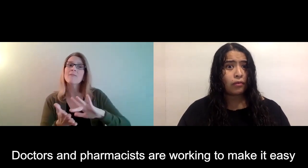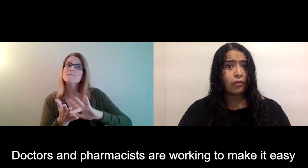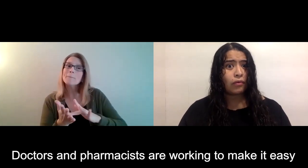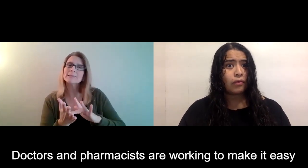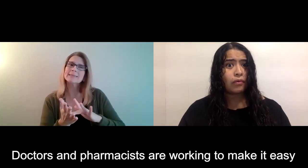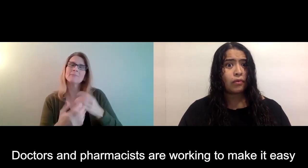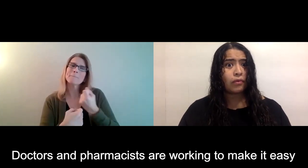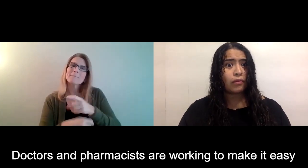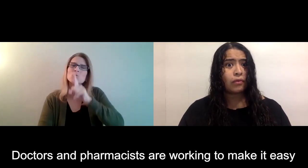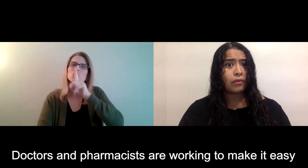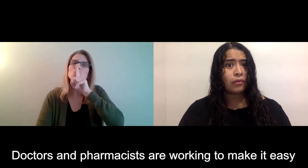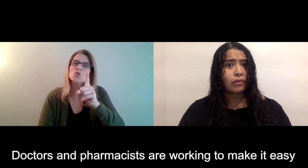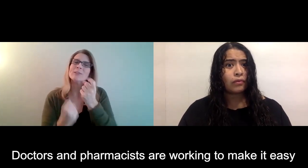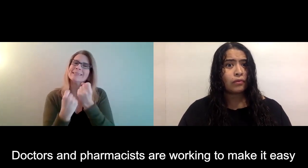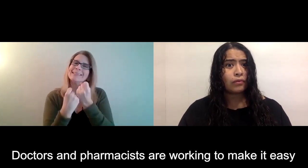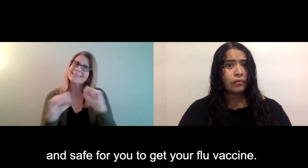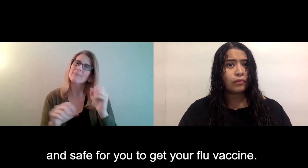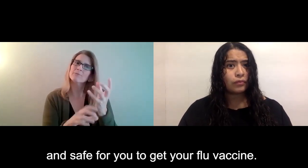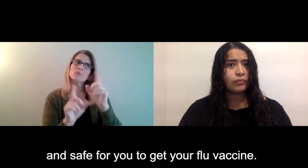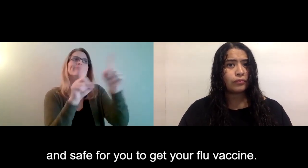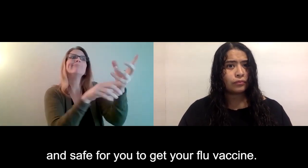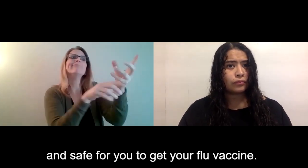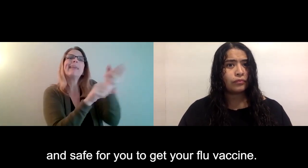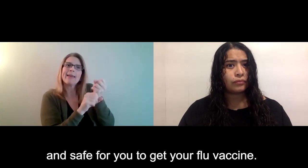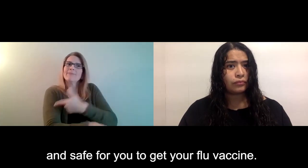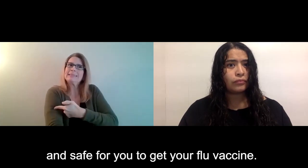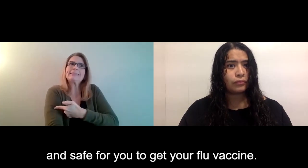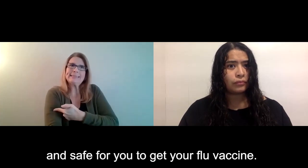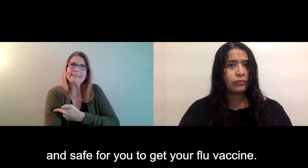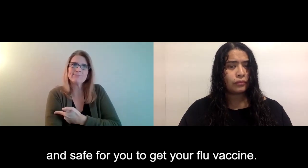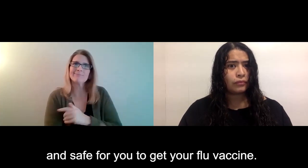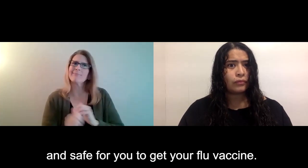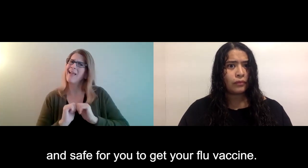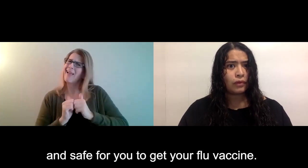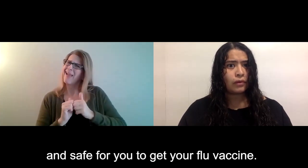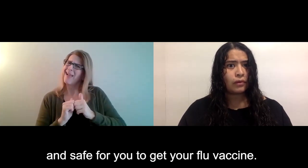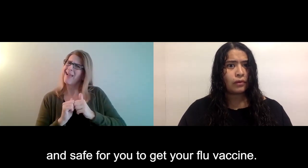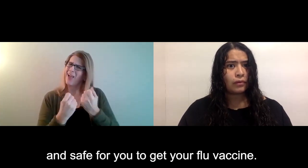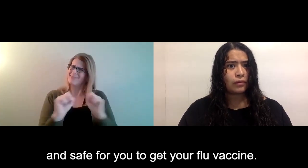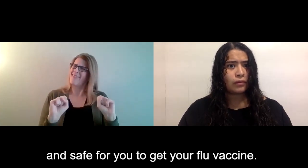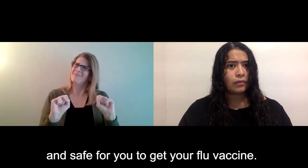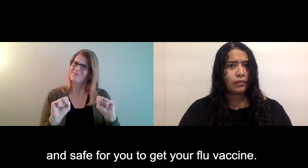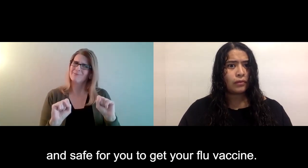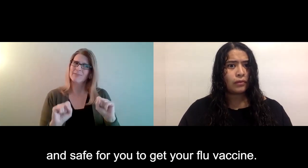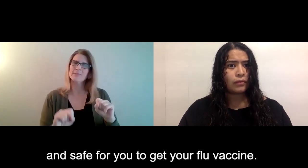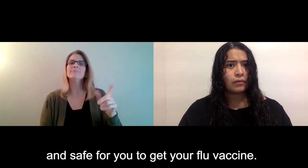Doctors and pharmacists are working to make it easy and safe for you to get your flu vaccine.